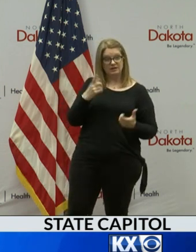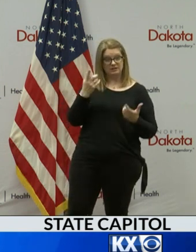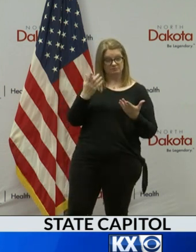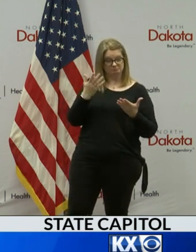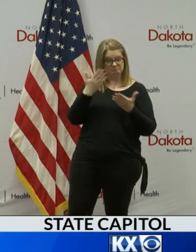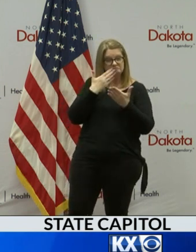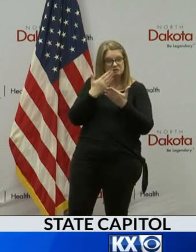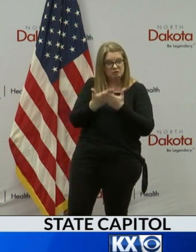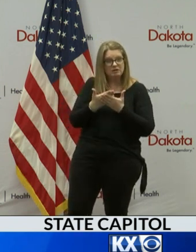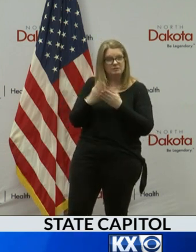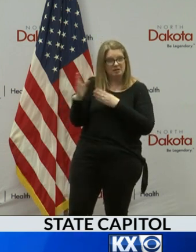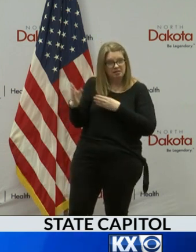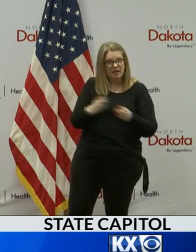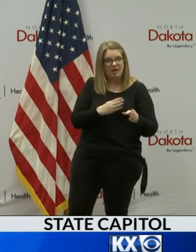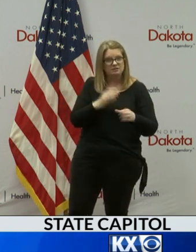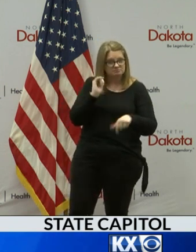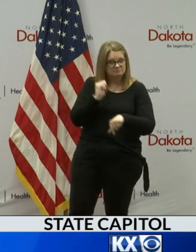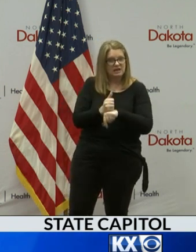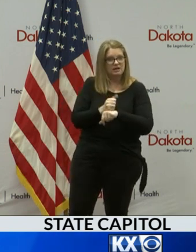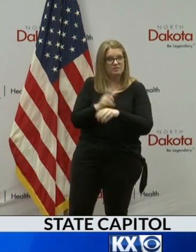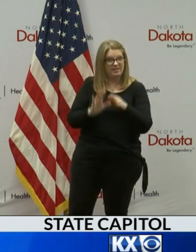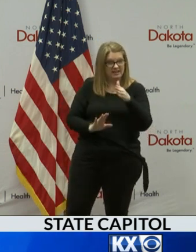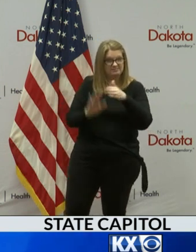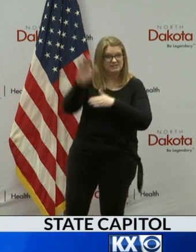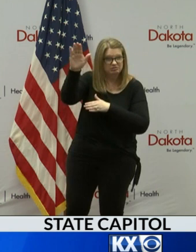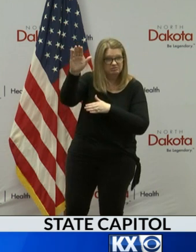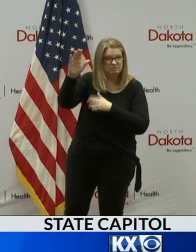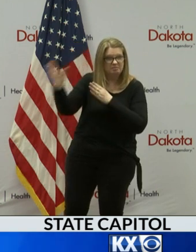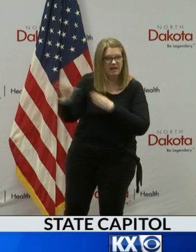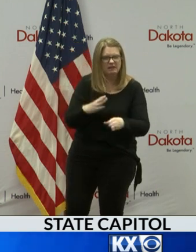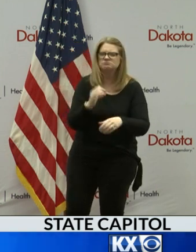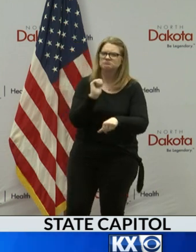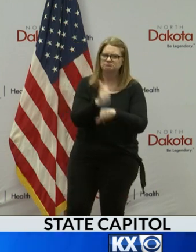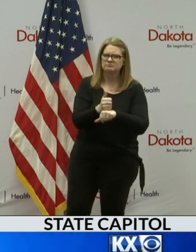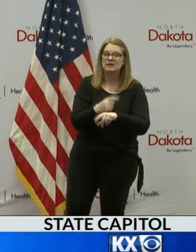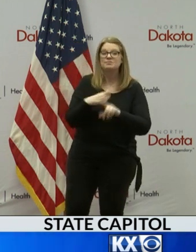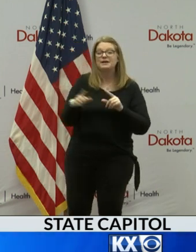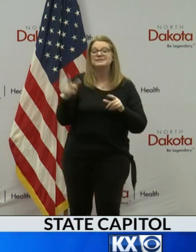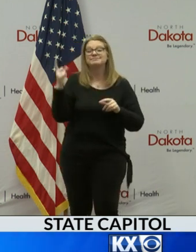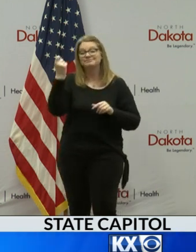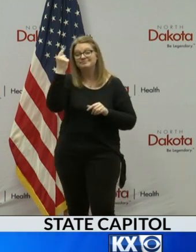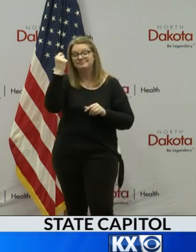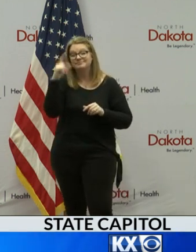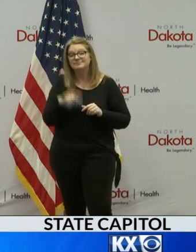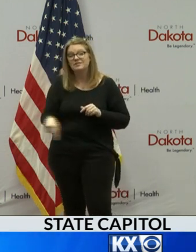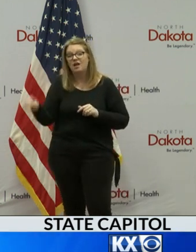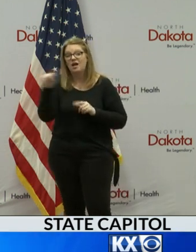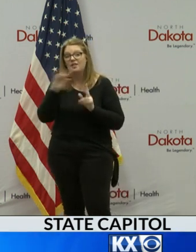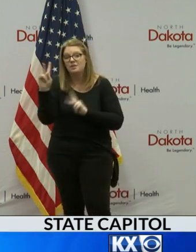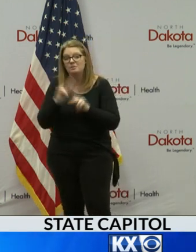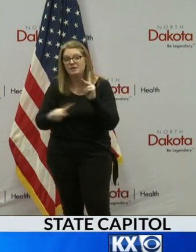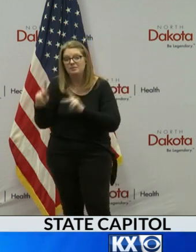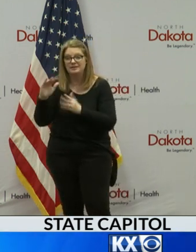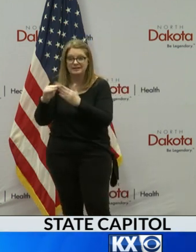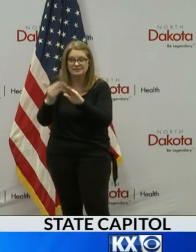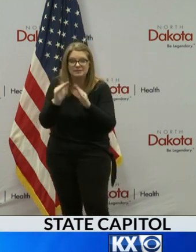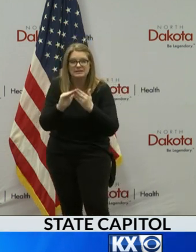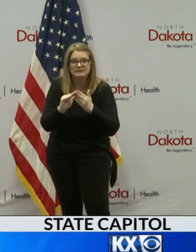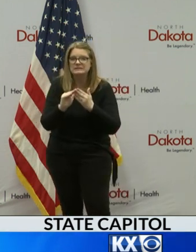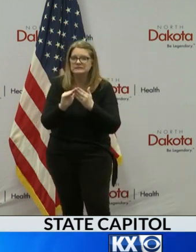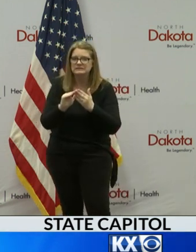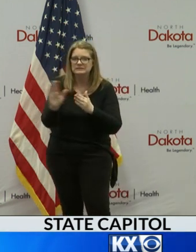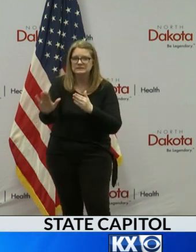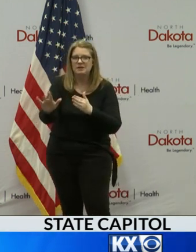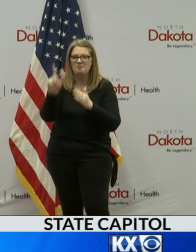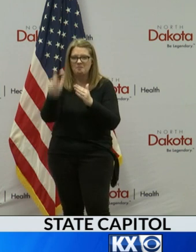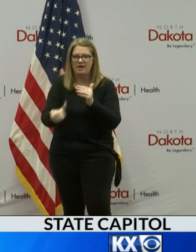accommodate a surgeon or hospital, it is more imperative than ever for the citizens of our community to adhere to the expectations put forth by